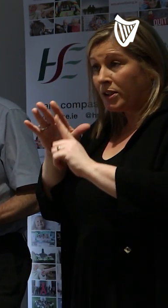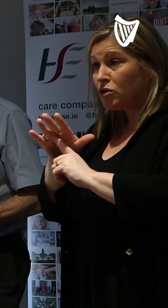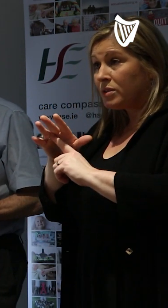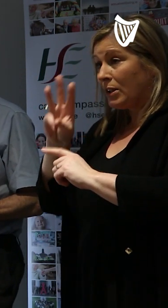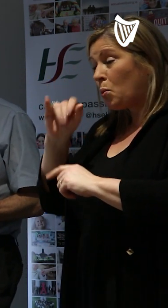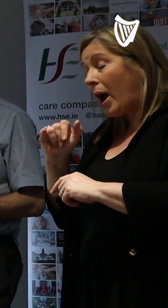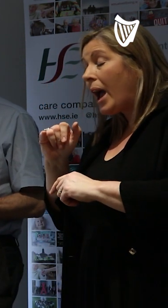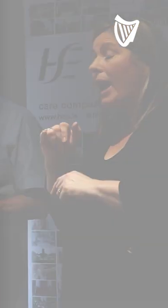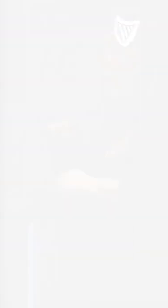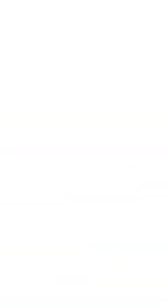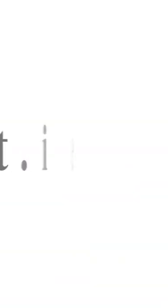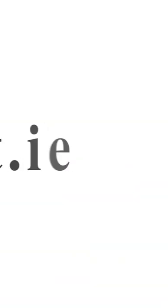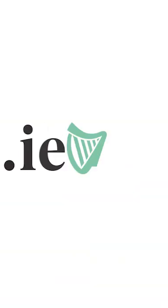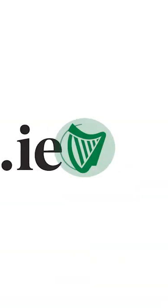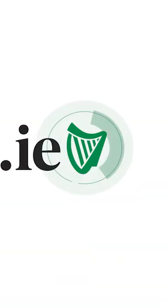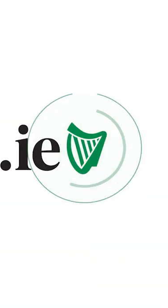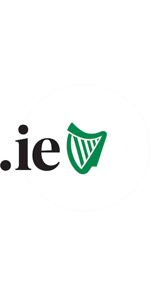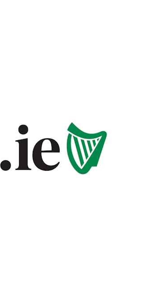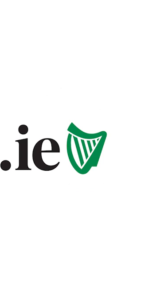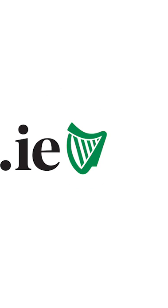the reasoning that underlines the advice.